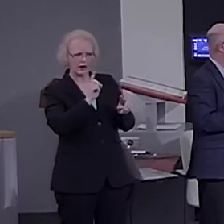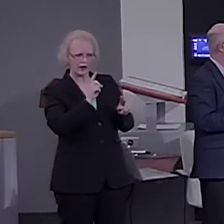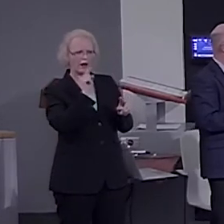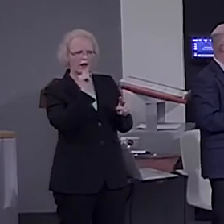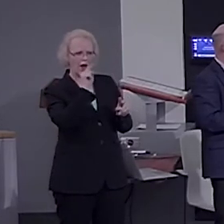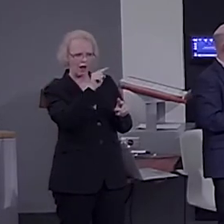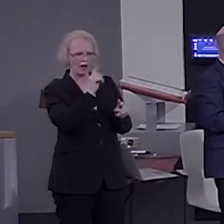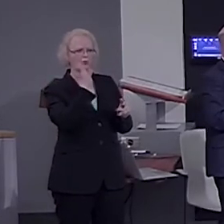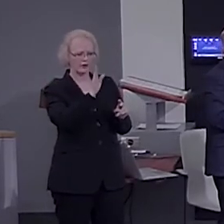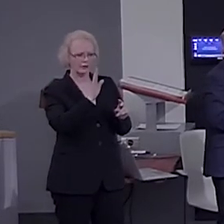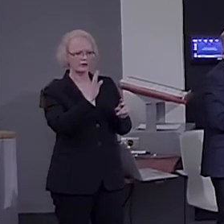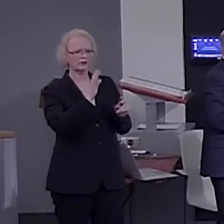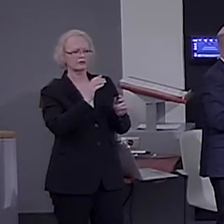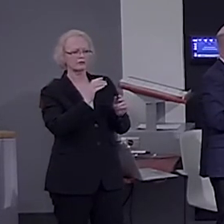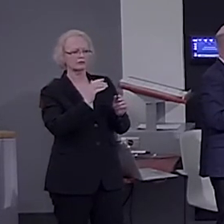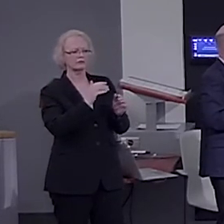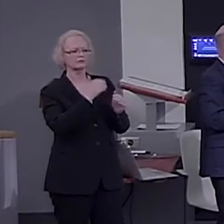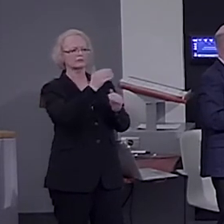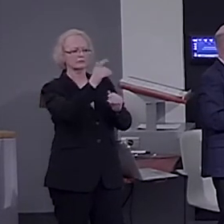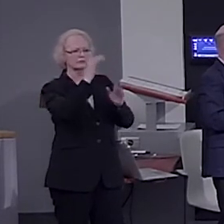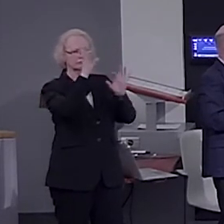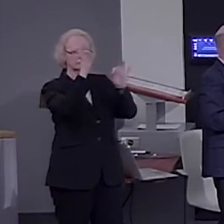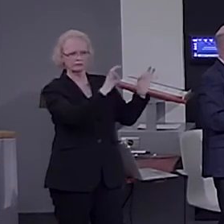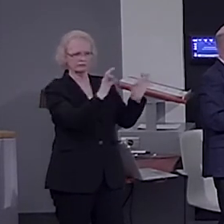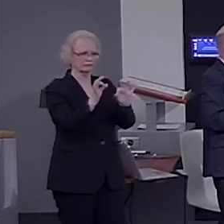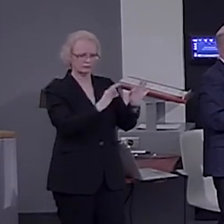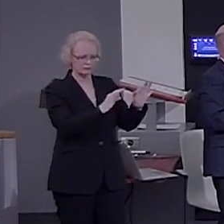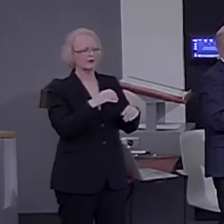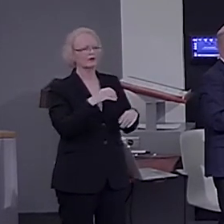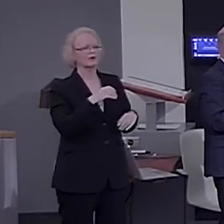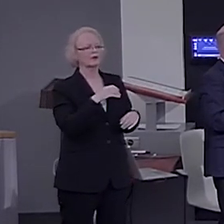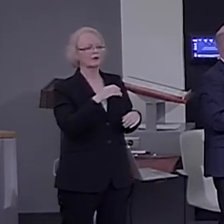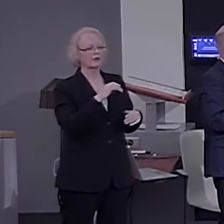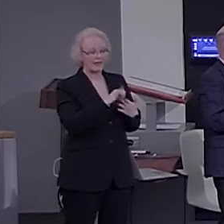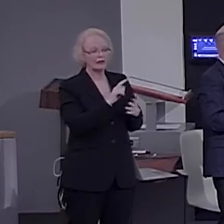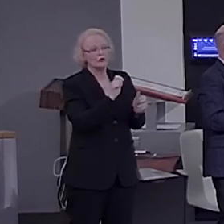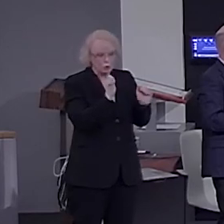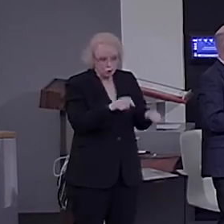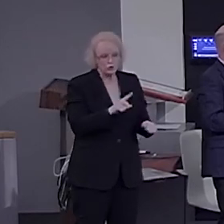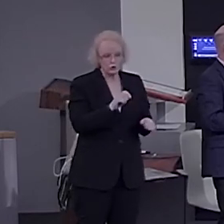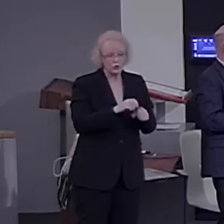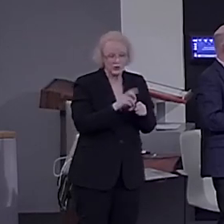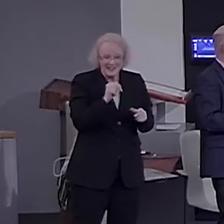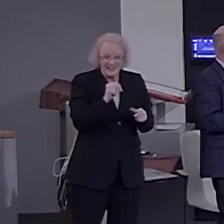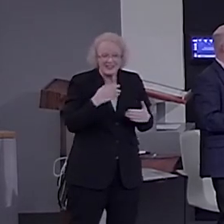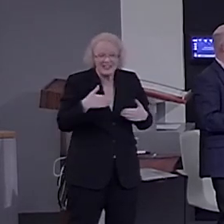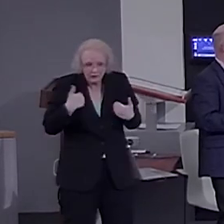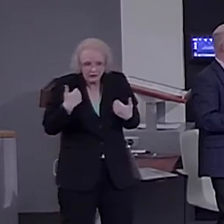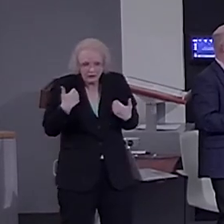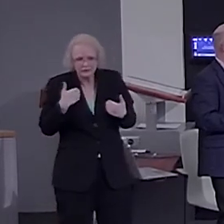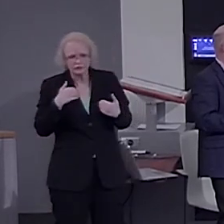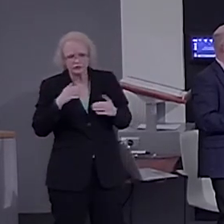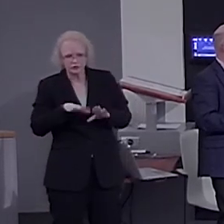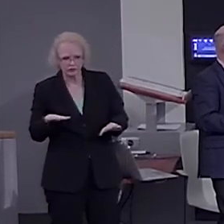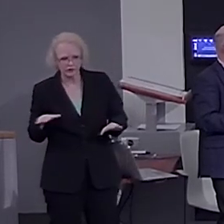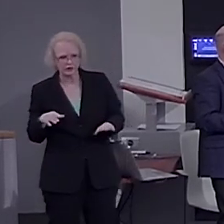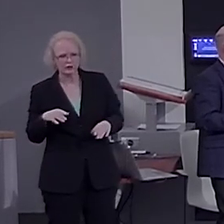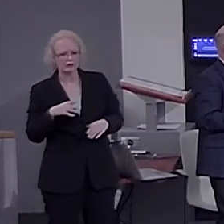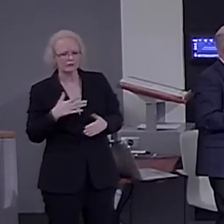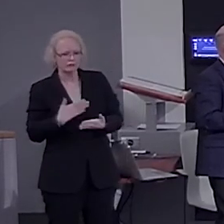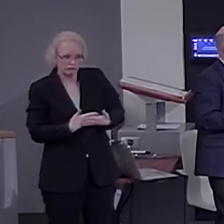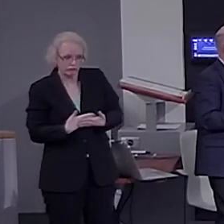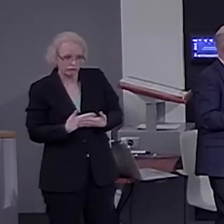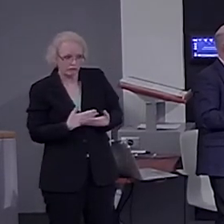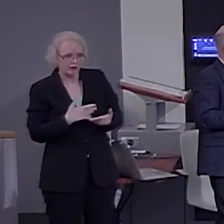next. This could be a task done with younger kids that are pre-verbal, right? And this task seems to